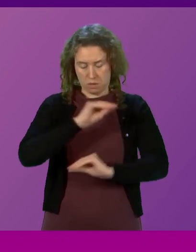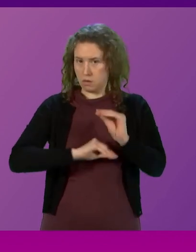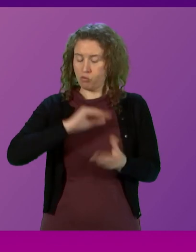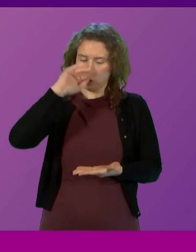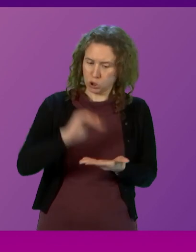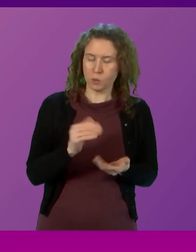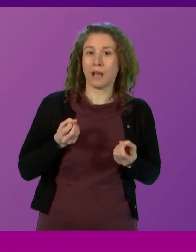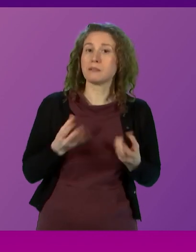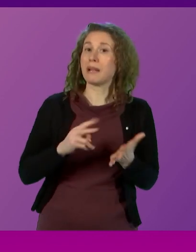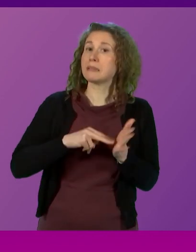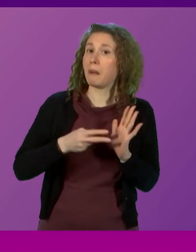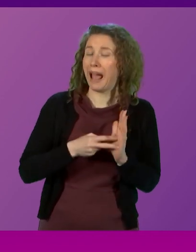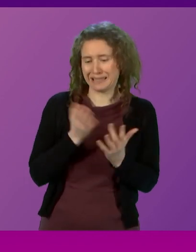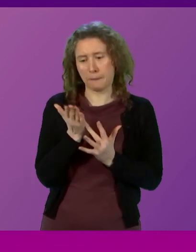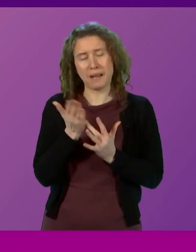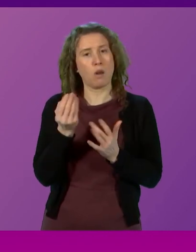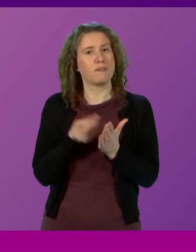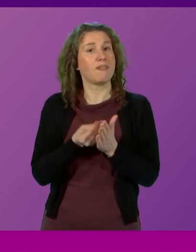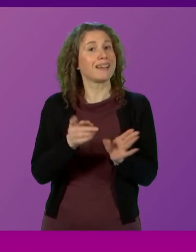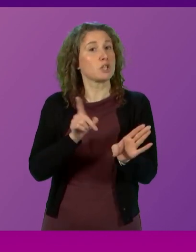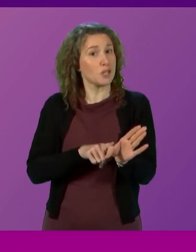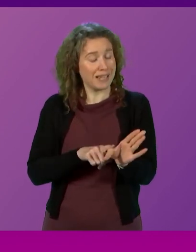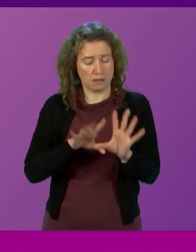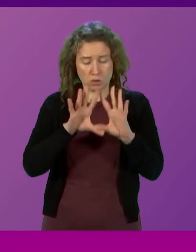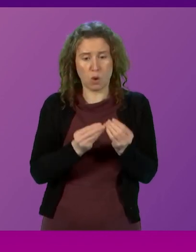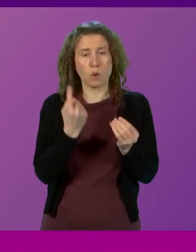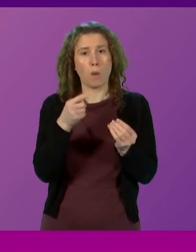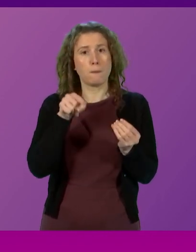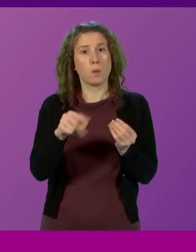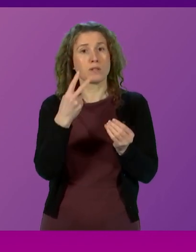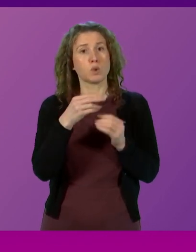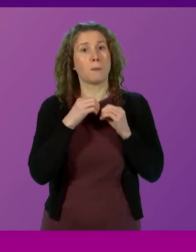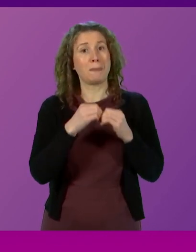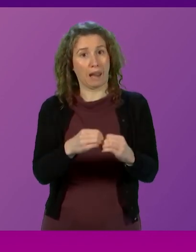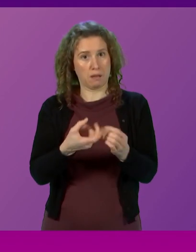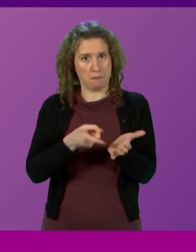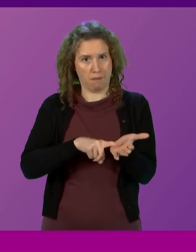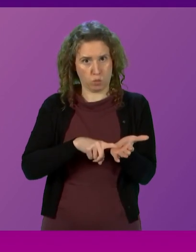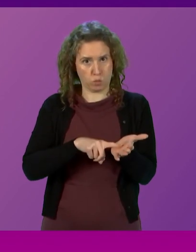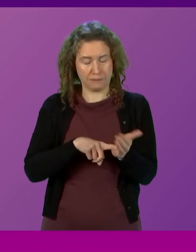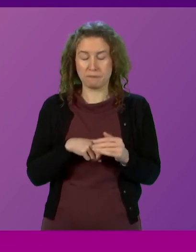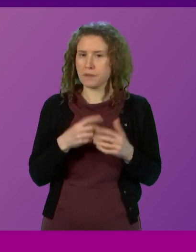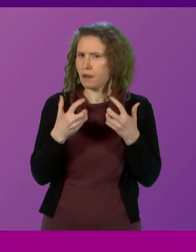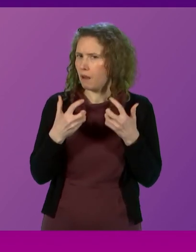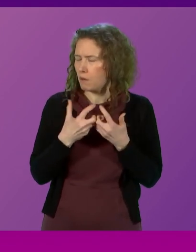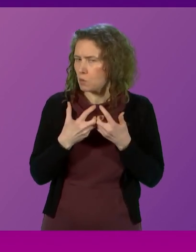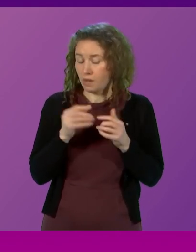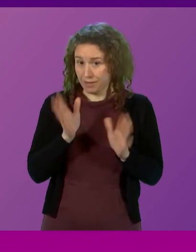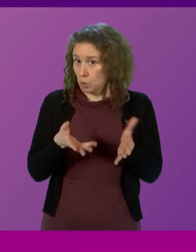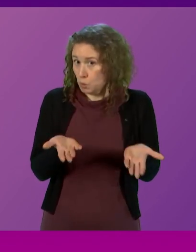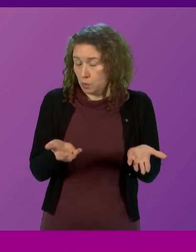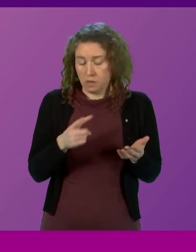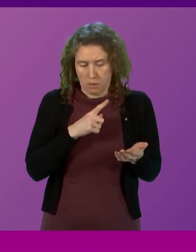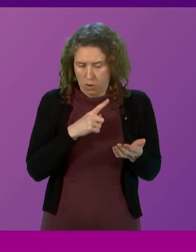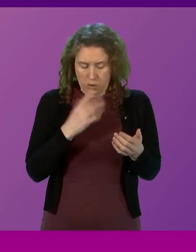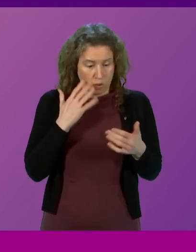spending plans midway through the current financial year, totalling £1.2 billion. We had to do this because once